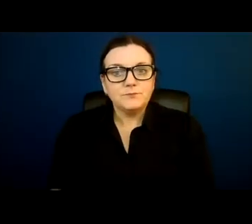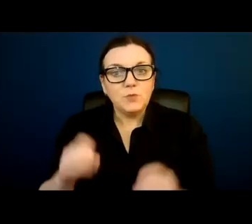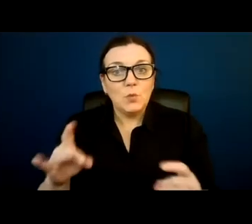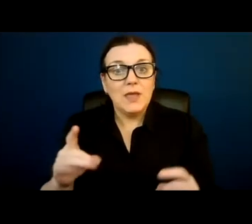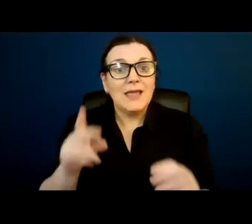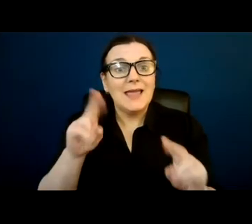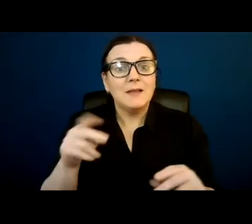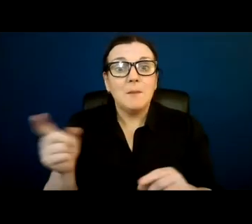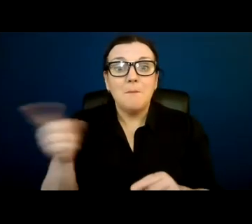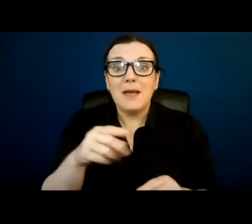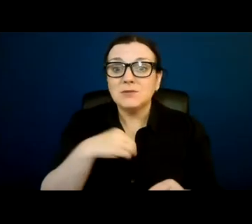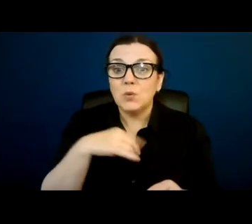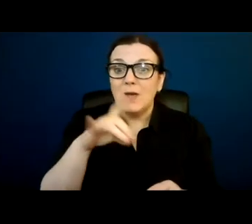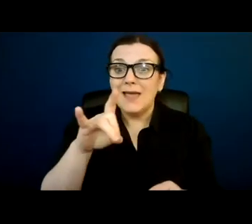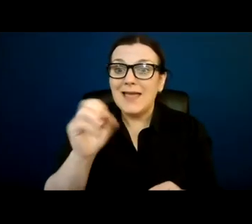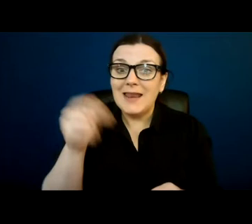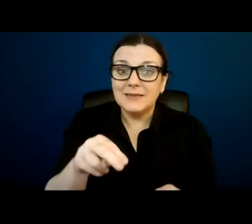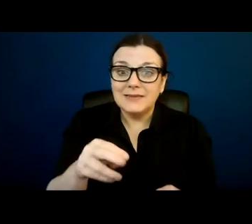to Helen if she's still with us?